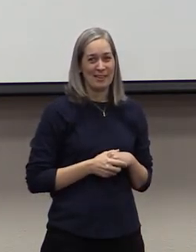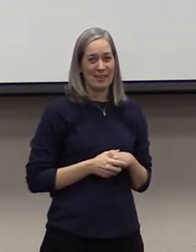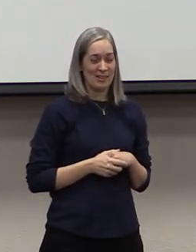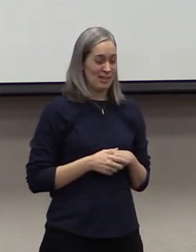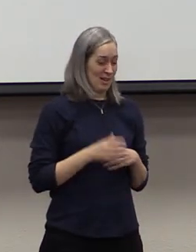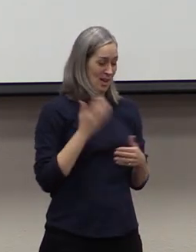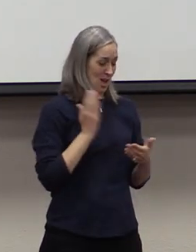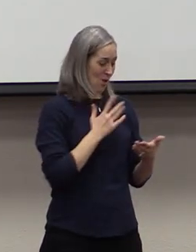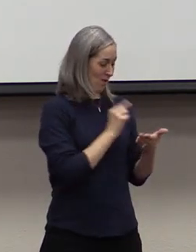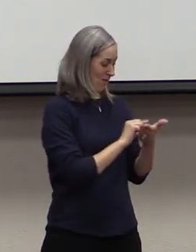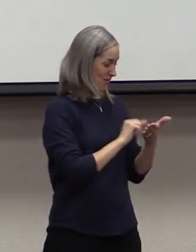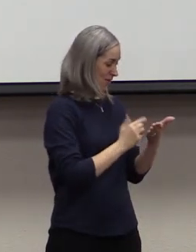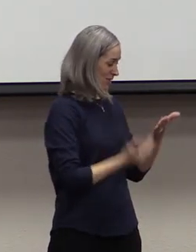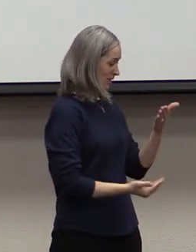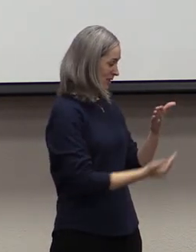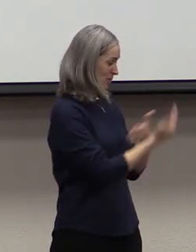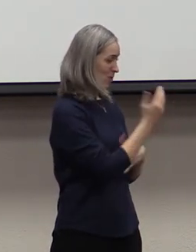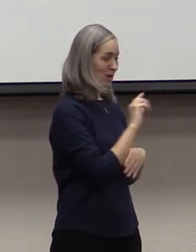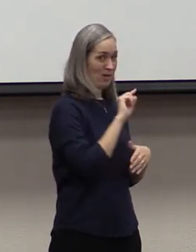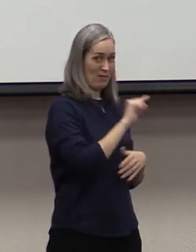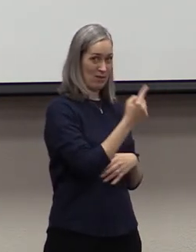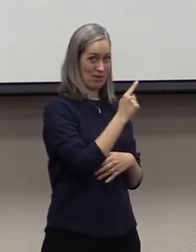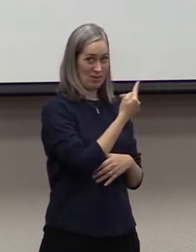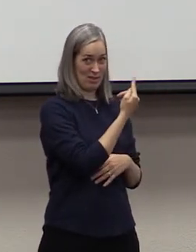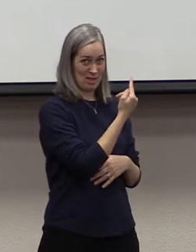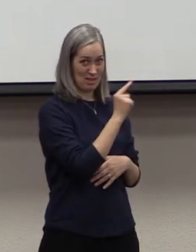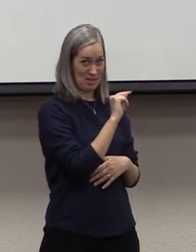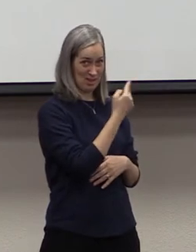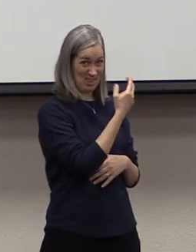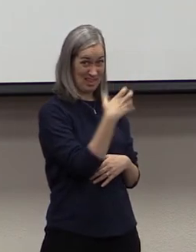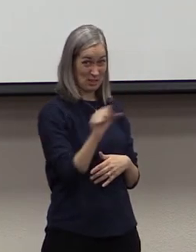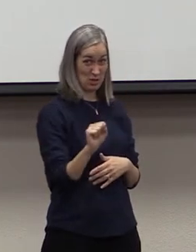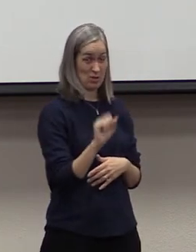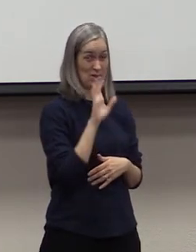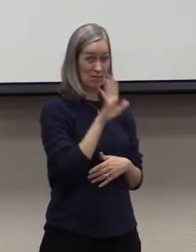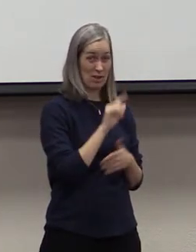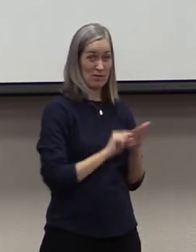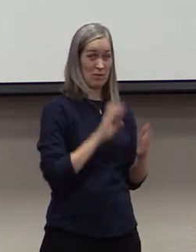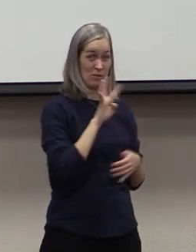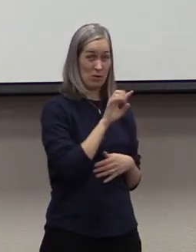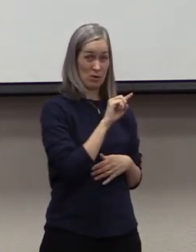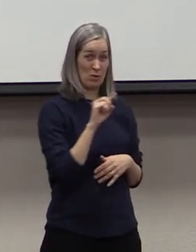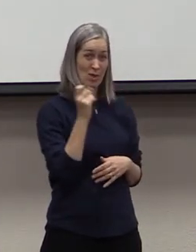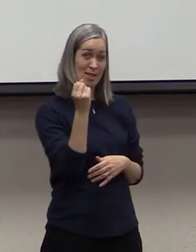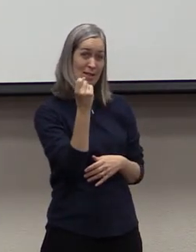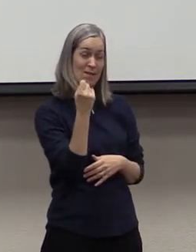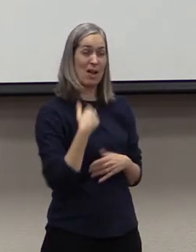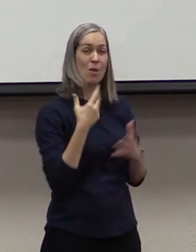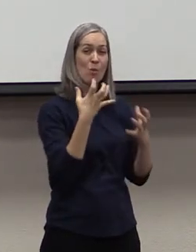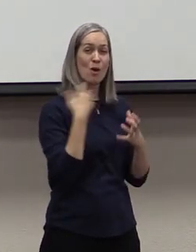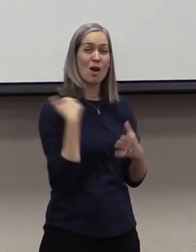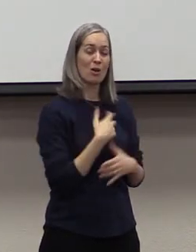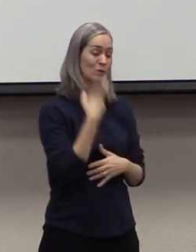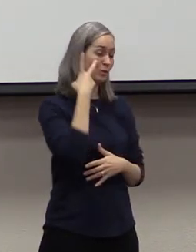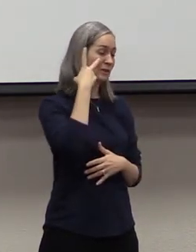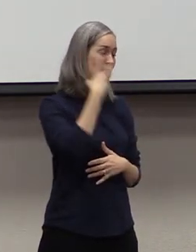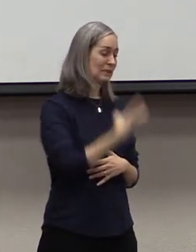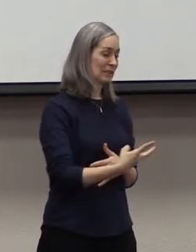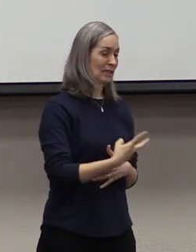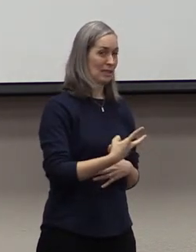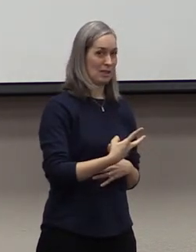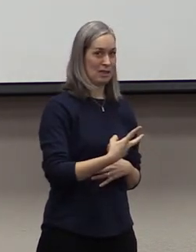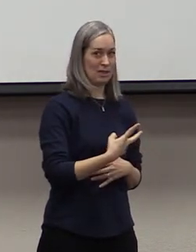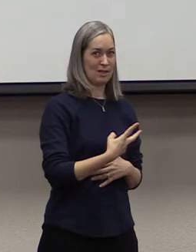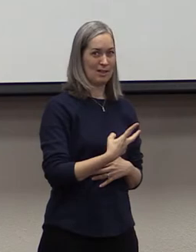Our text for this morning is 1 Thessalonians chapter 5 verses 4 through 11. I want us to see the confidence